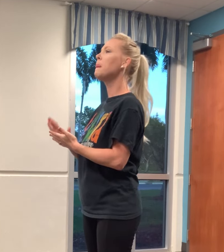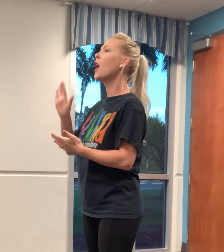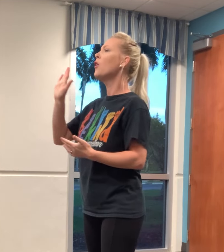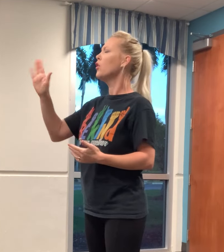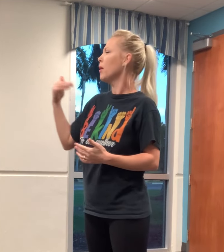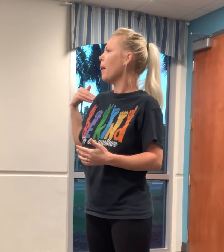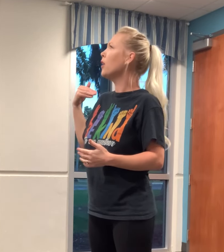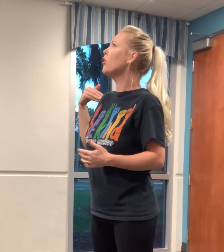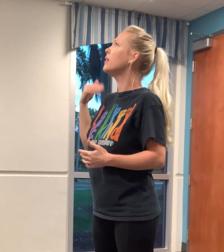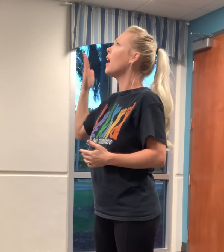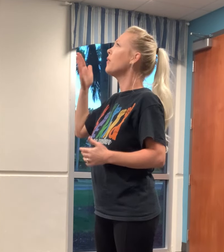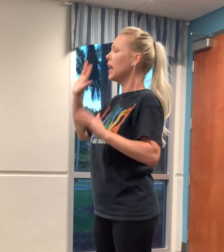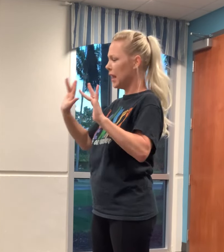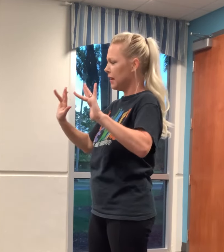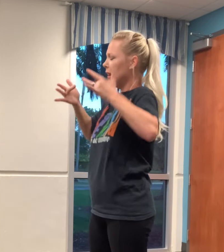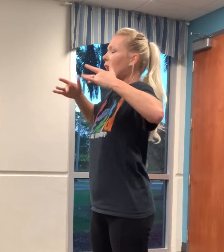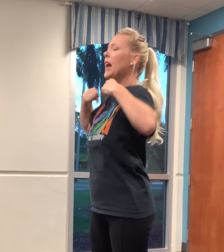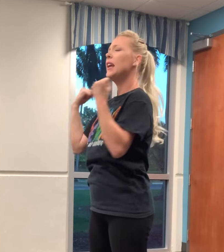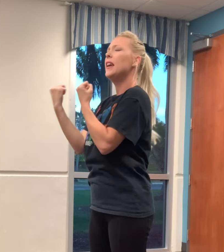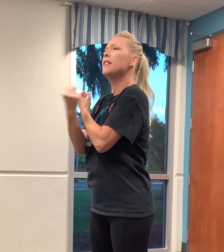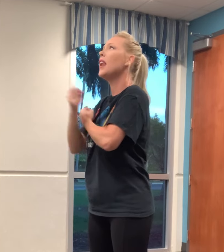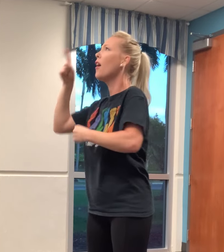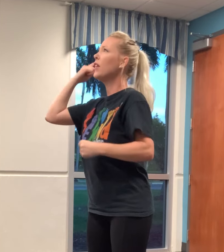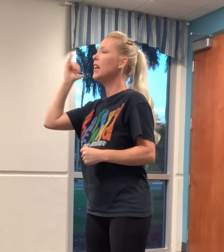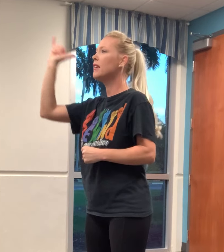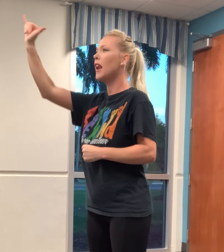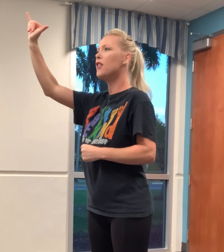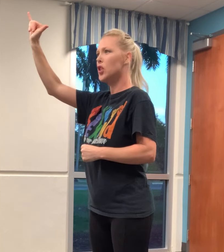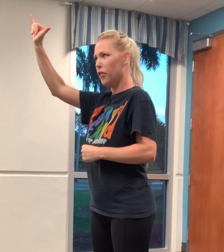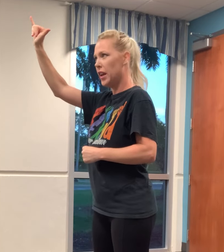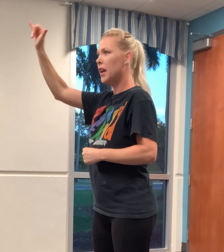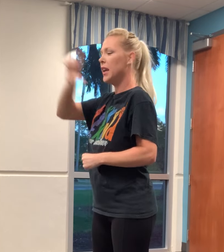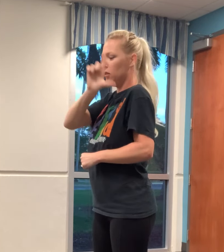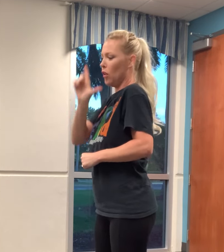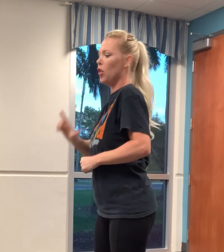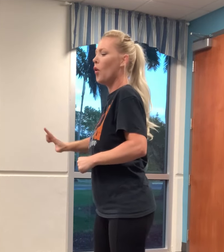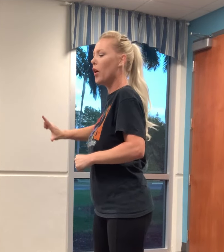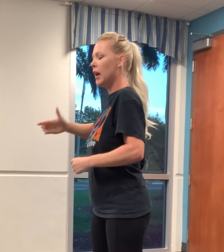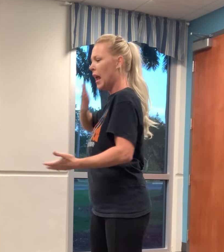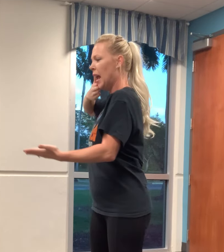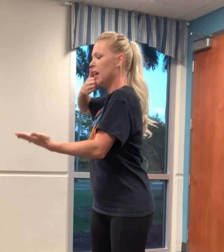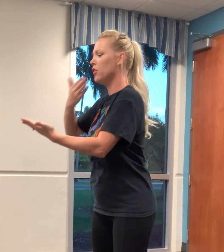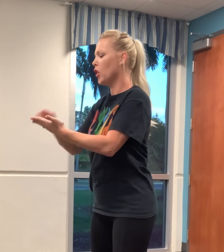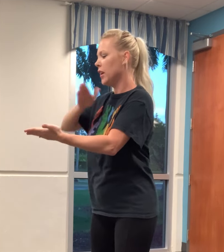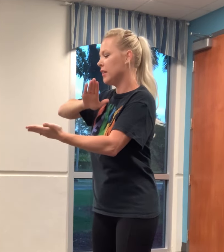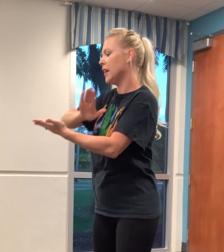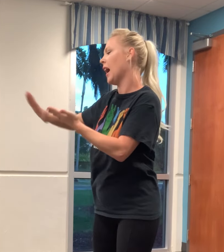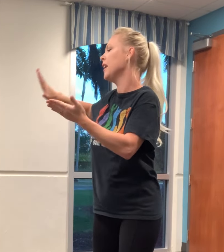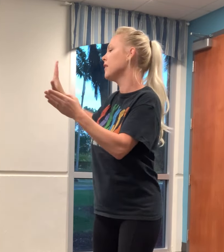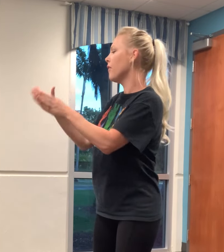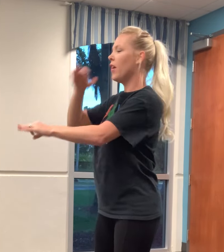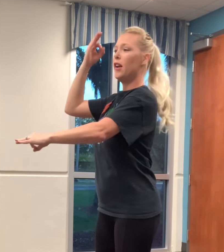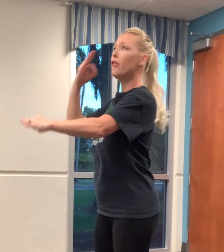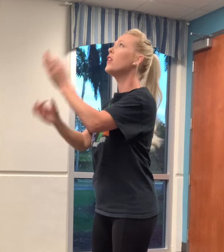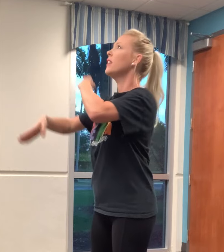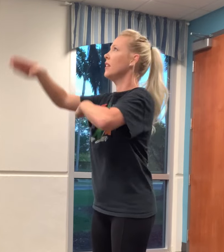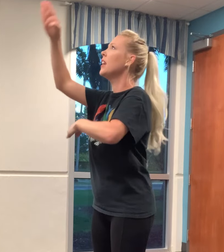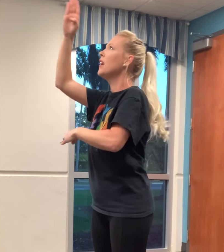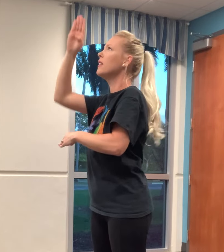You remind yourself that he is life, he is love, he is longevity, and he is the Lord. He is goodness and kindness and faithfulness, and he is